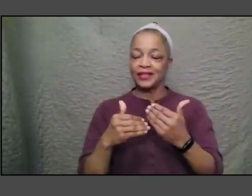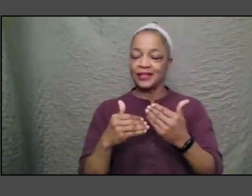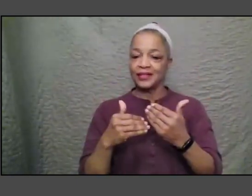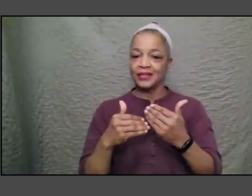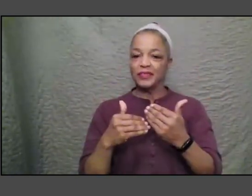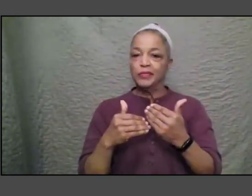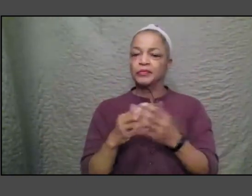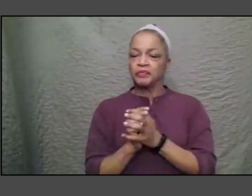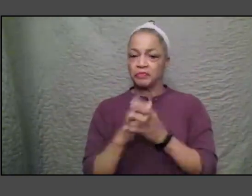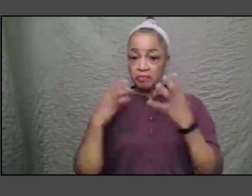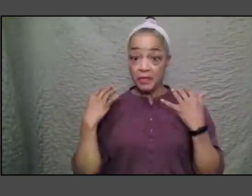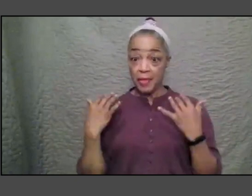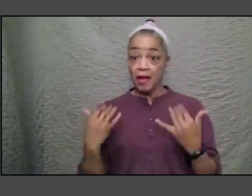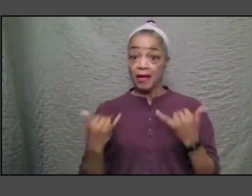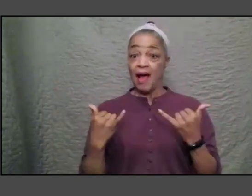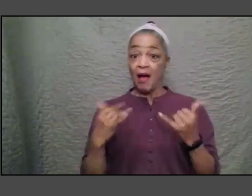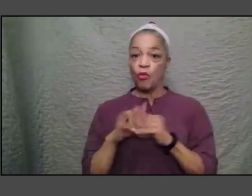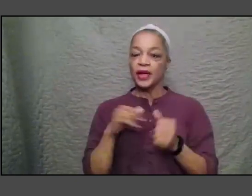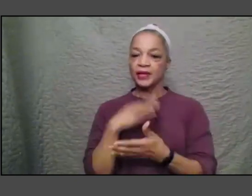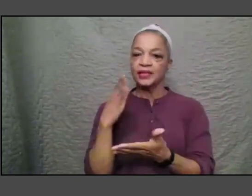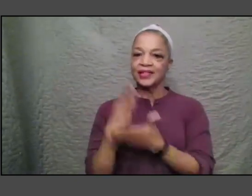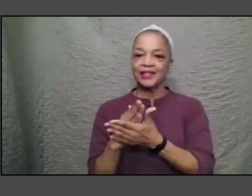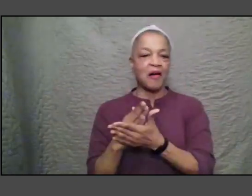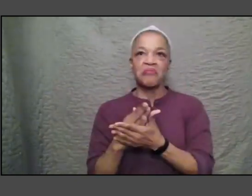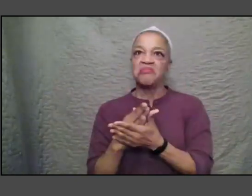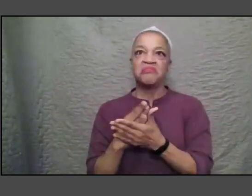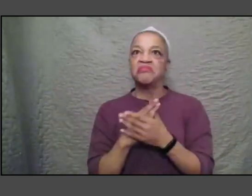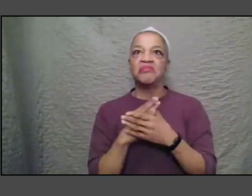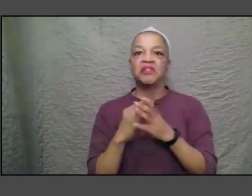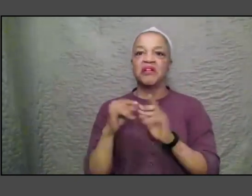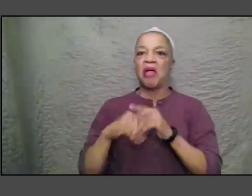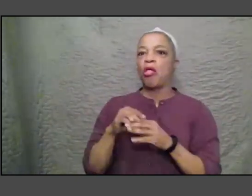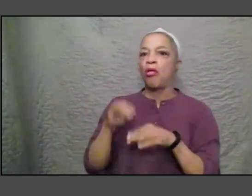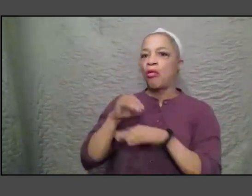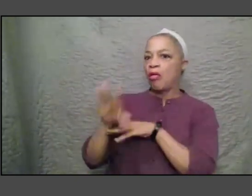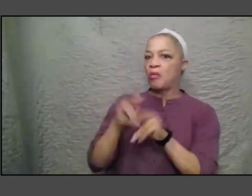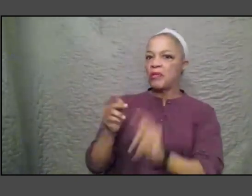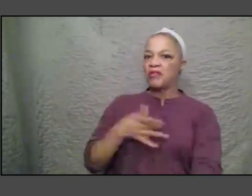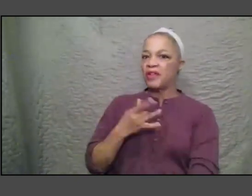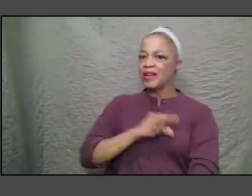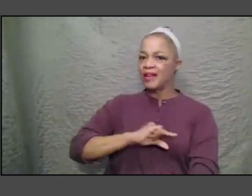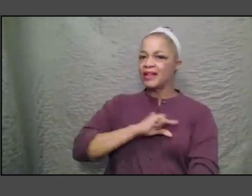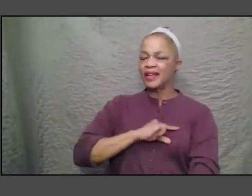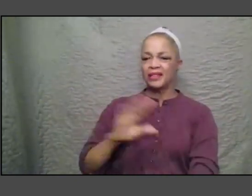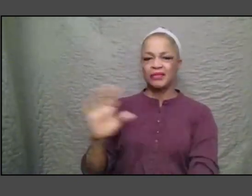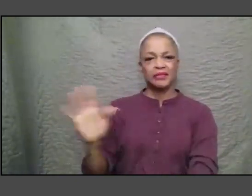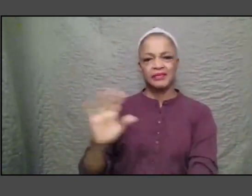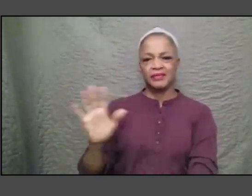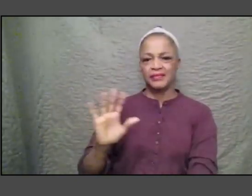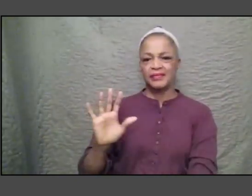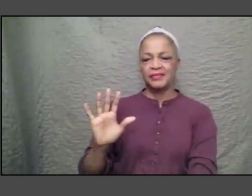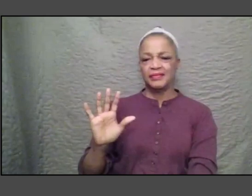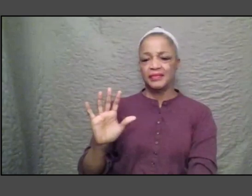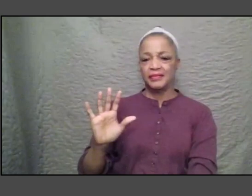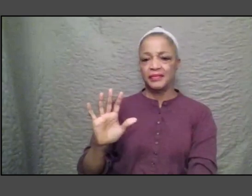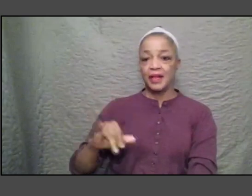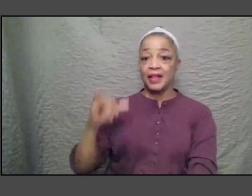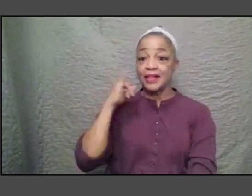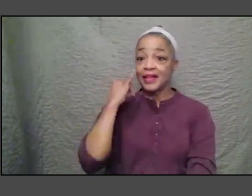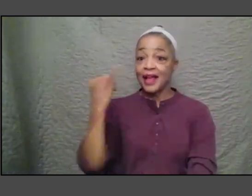we can stop um making people feel guilty uh for me the notion of divisive history um um